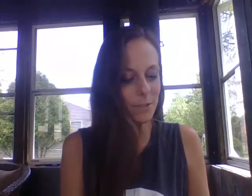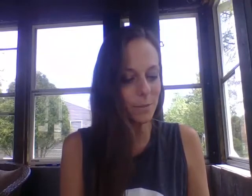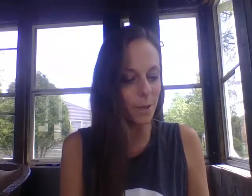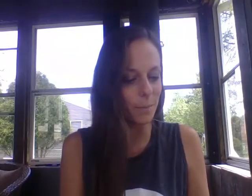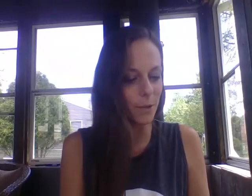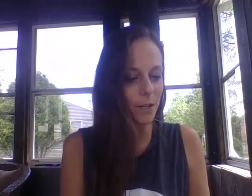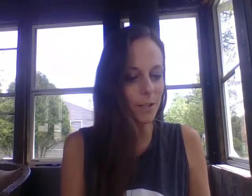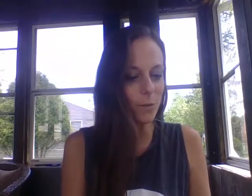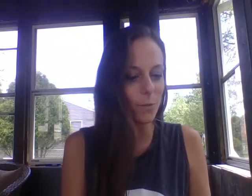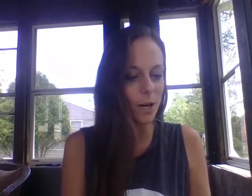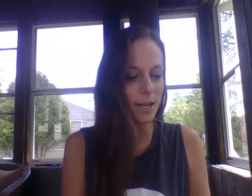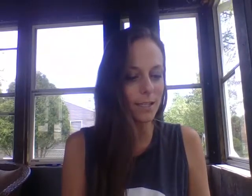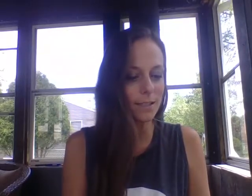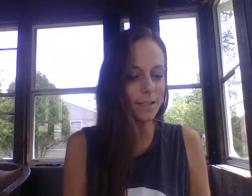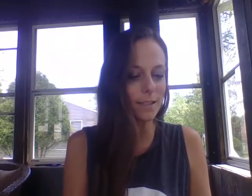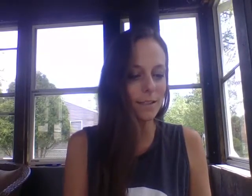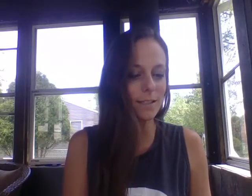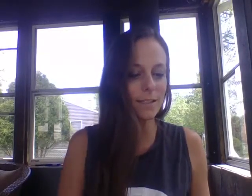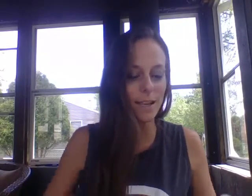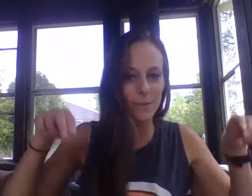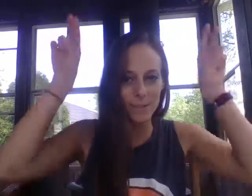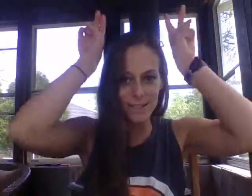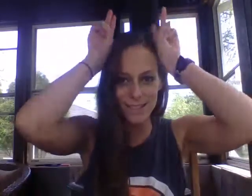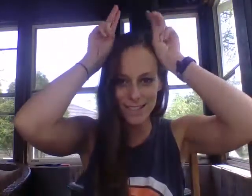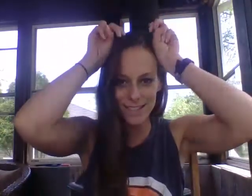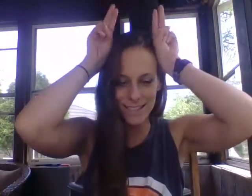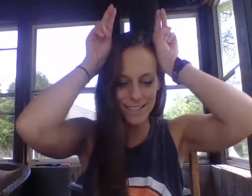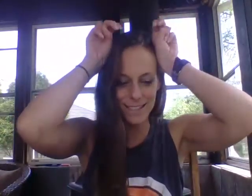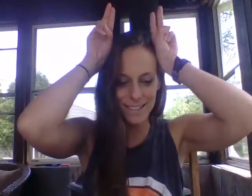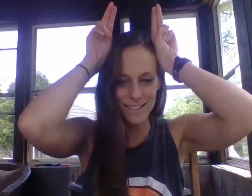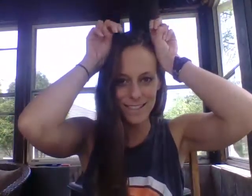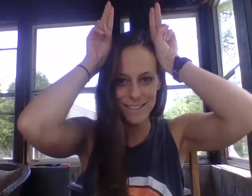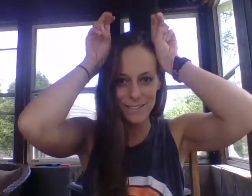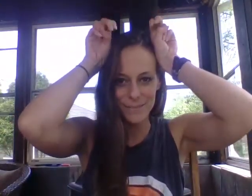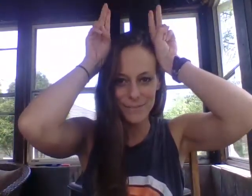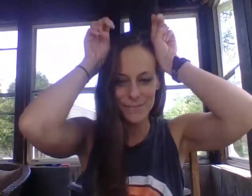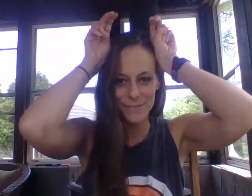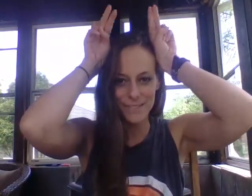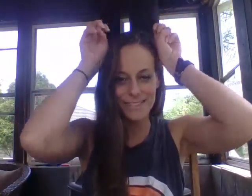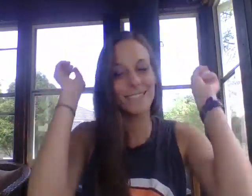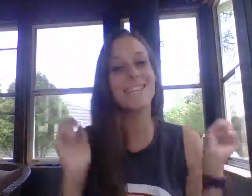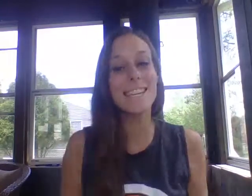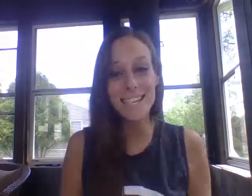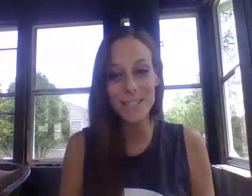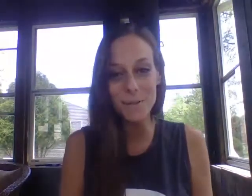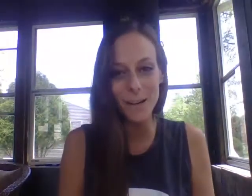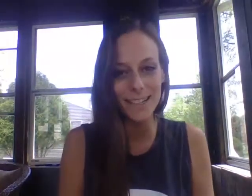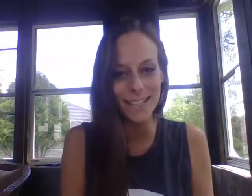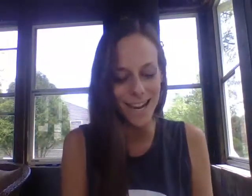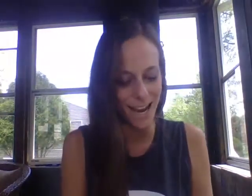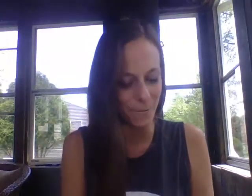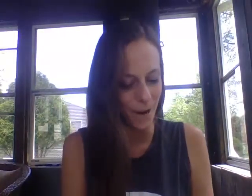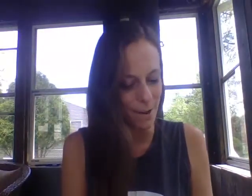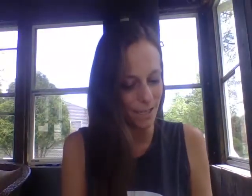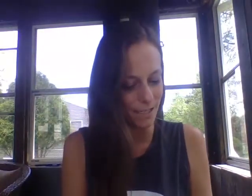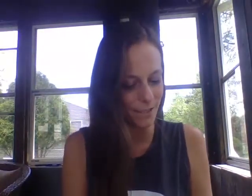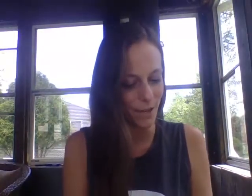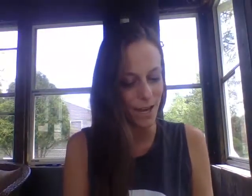remember what this sign was it's an easy one yeah rabbit okay